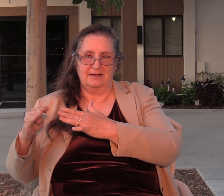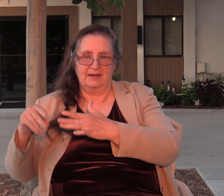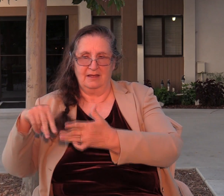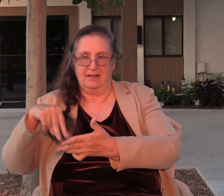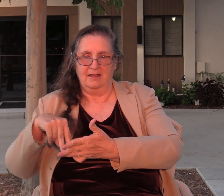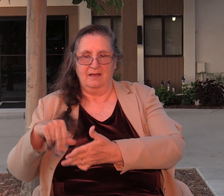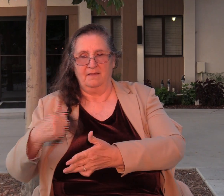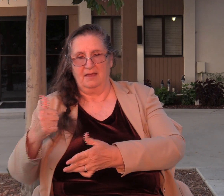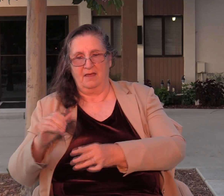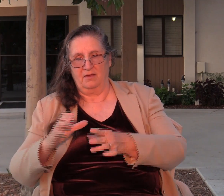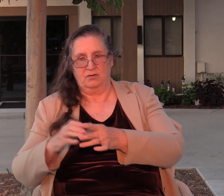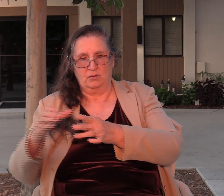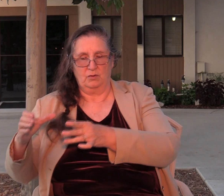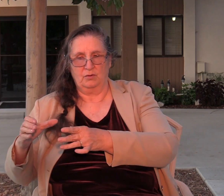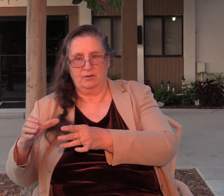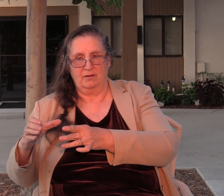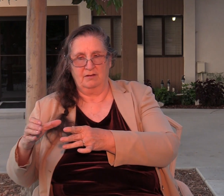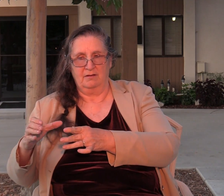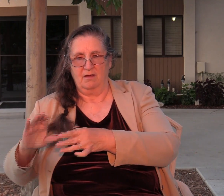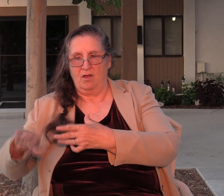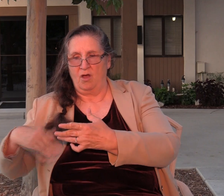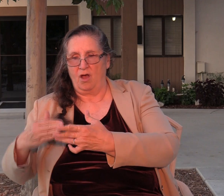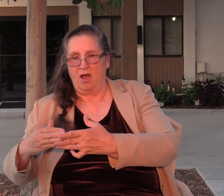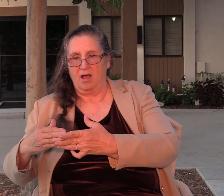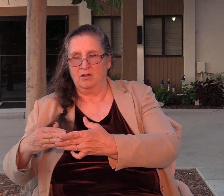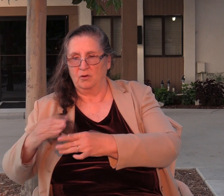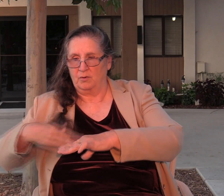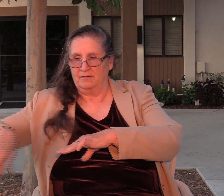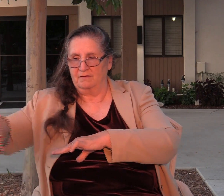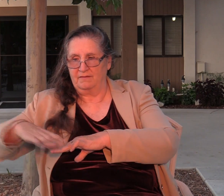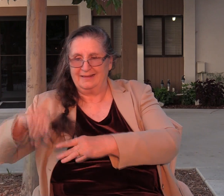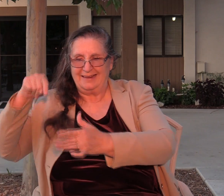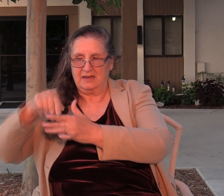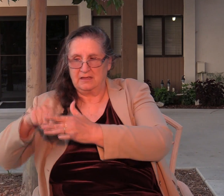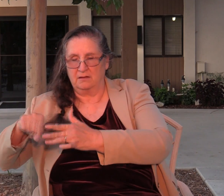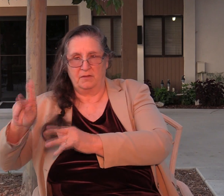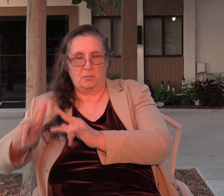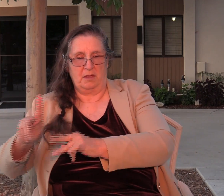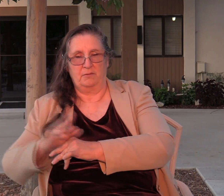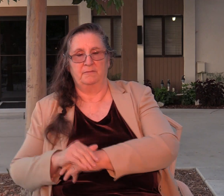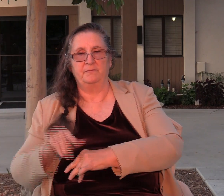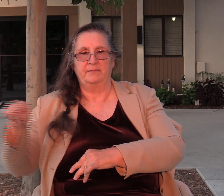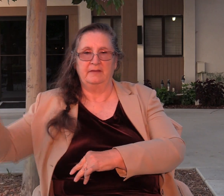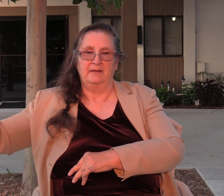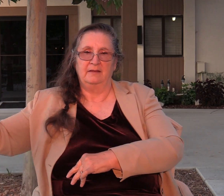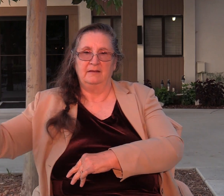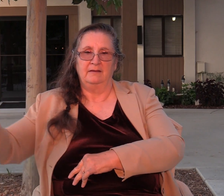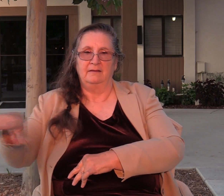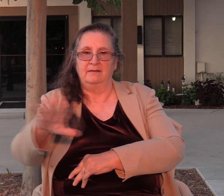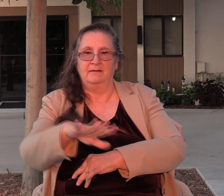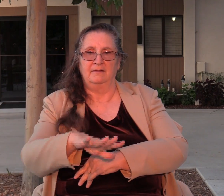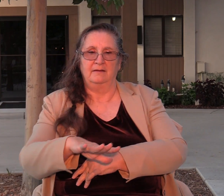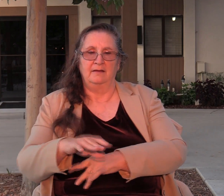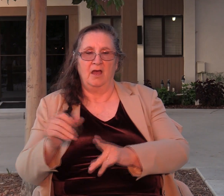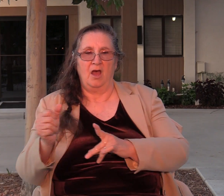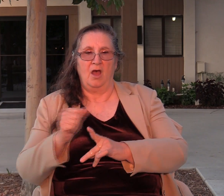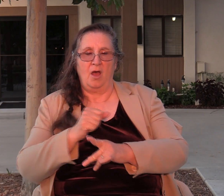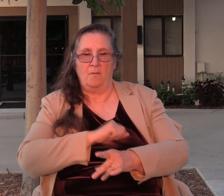companies rushed upon all who were in the fields and killed them. And so Abimelech fought against the city all that day.